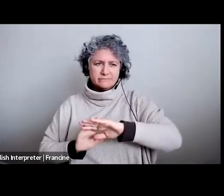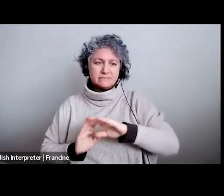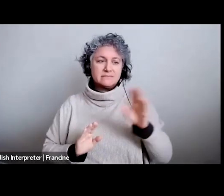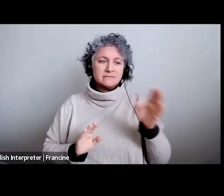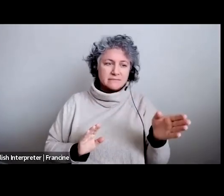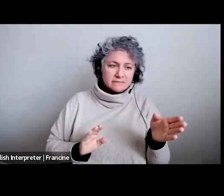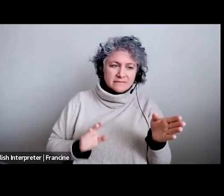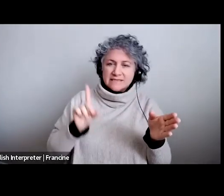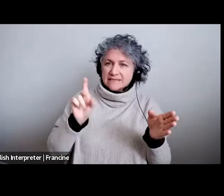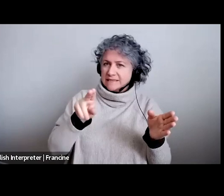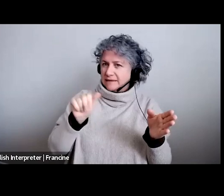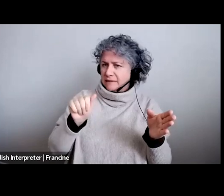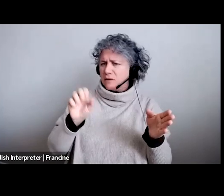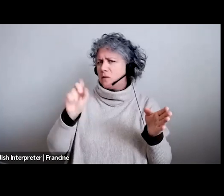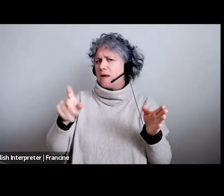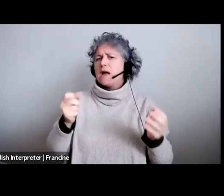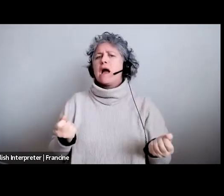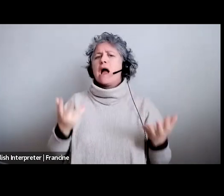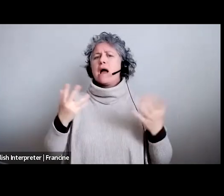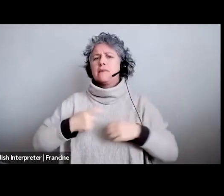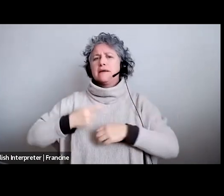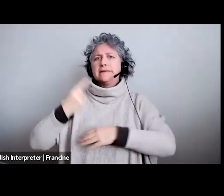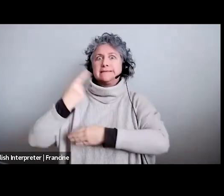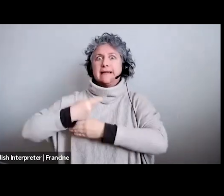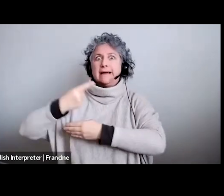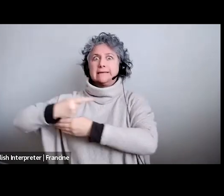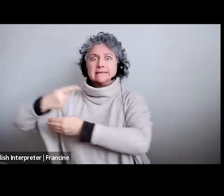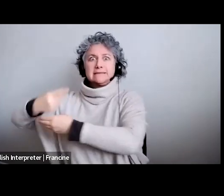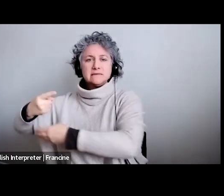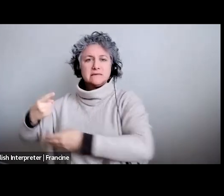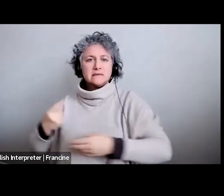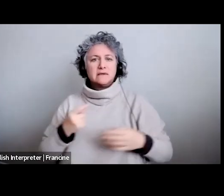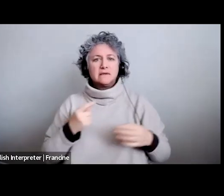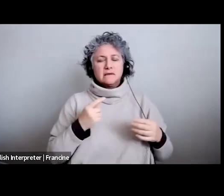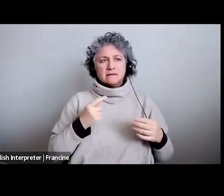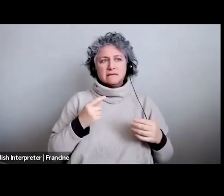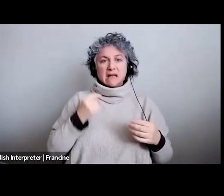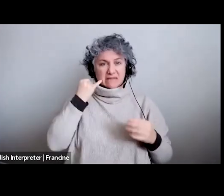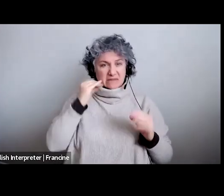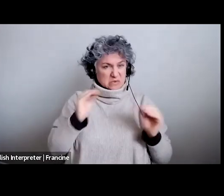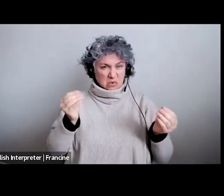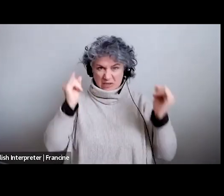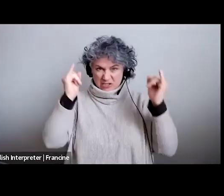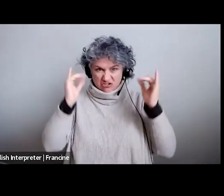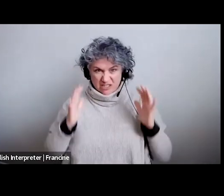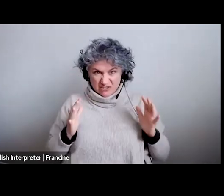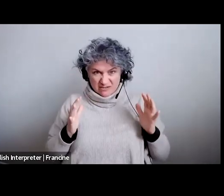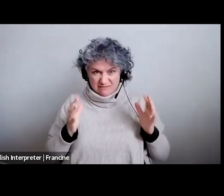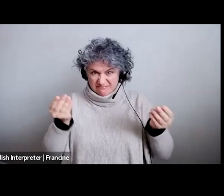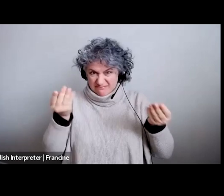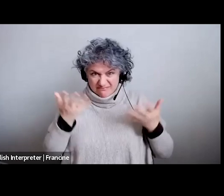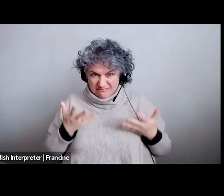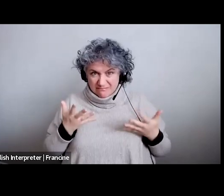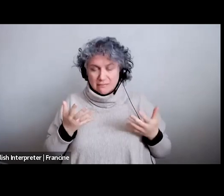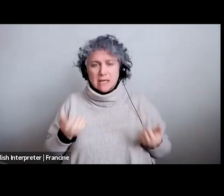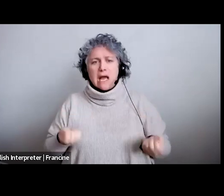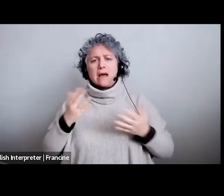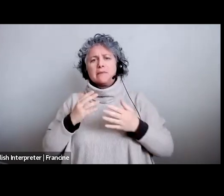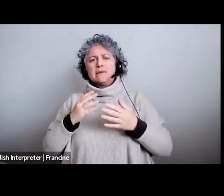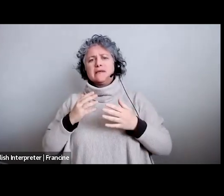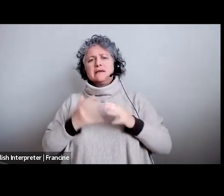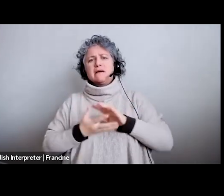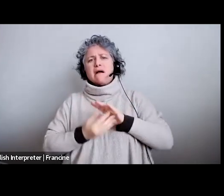number of takes if there aren't specific instructions how many takes is it okay to send and what